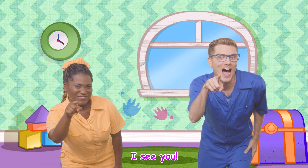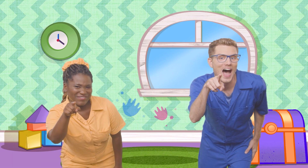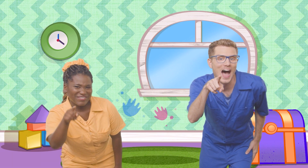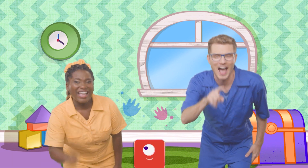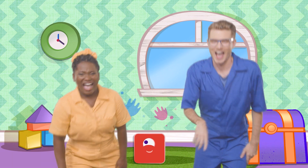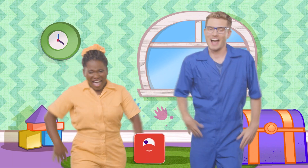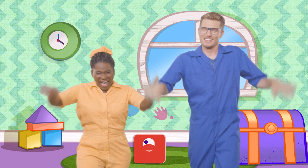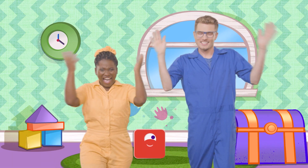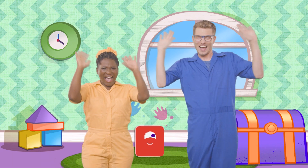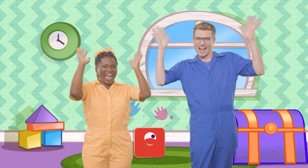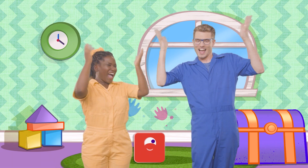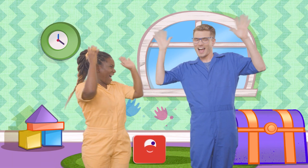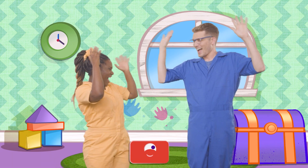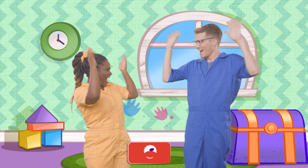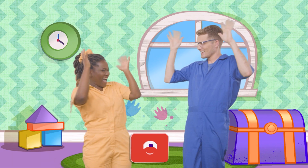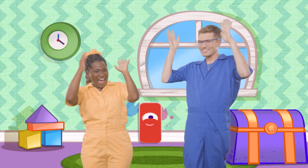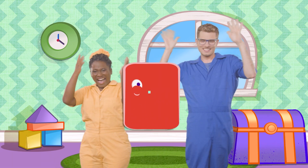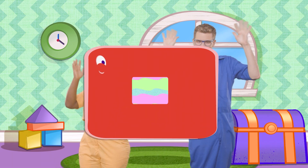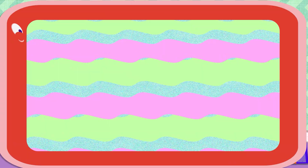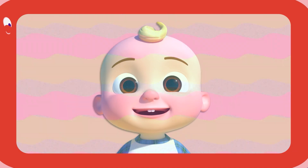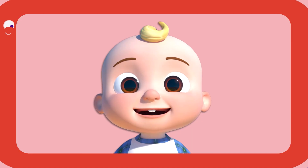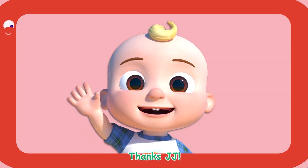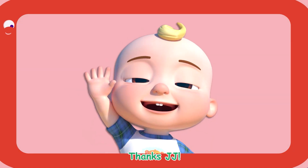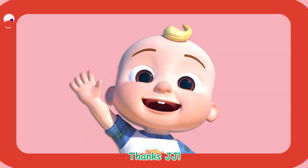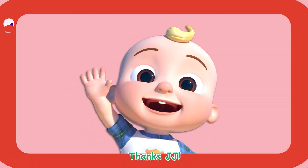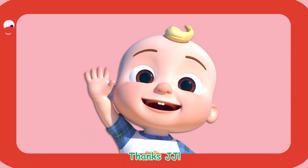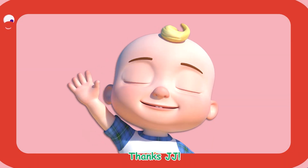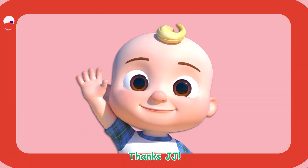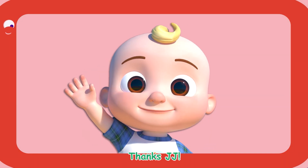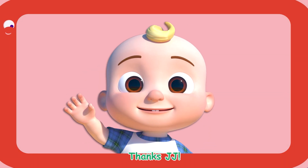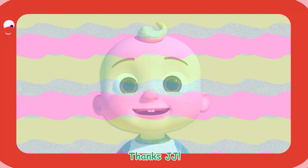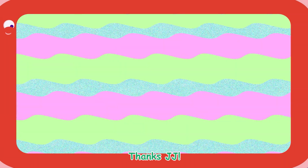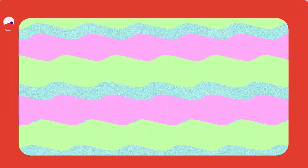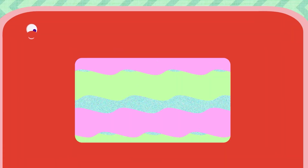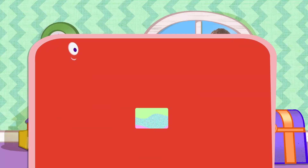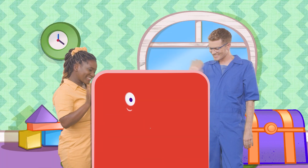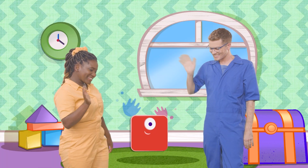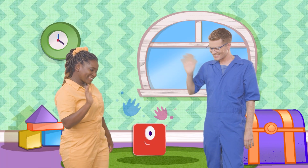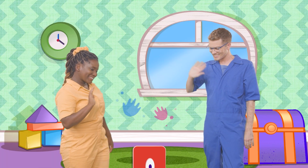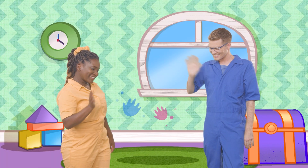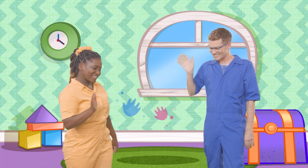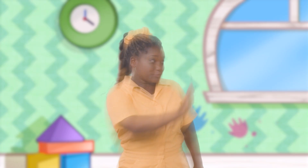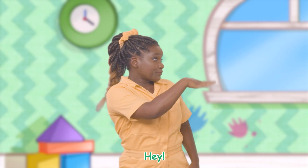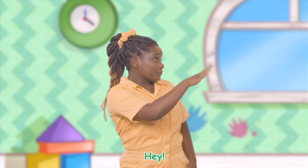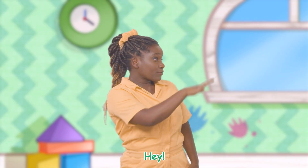Peek-a-boo Thanks, JJ Peek-a-boo Heah!